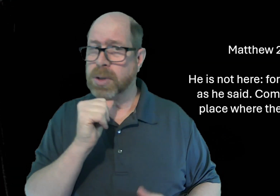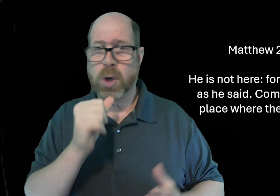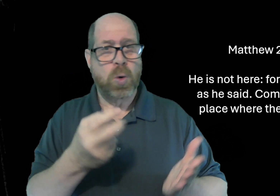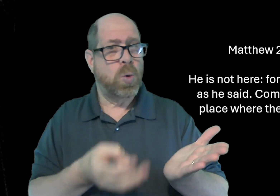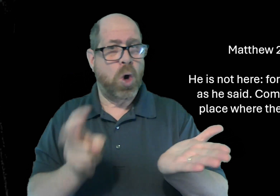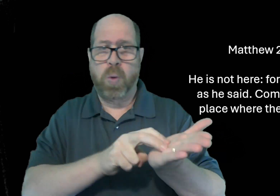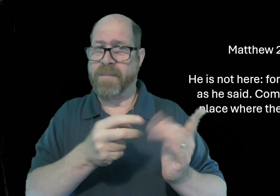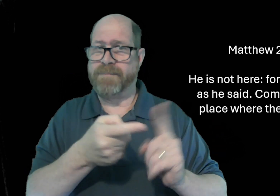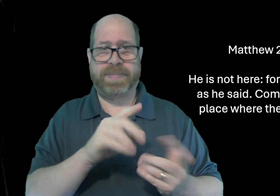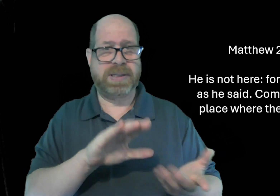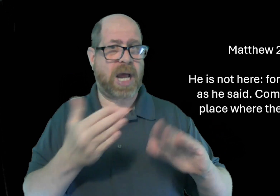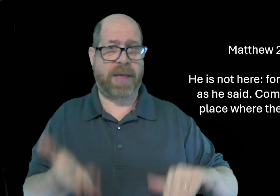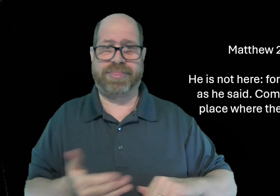if he never rose from the dead